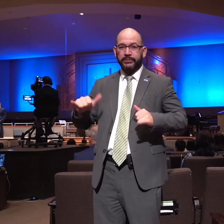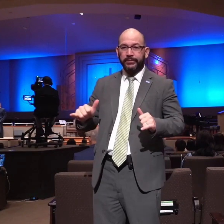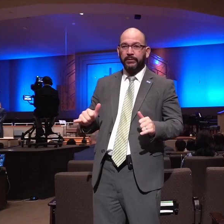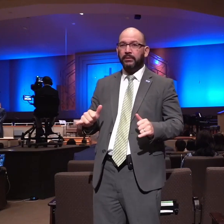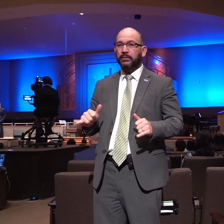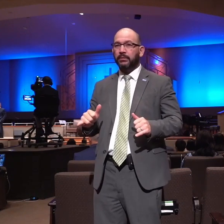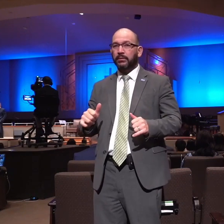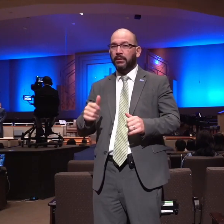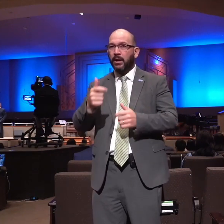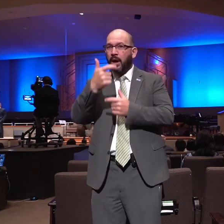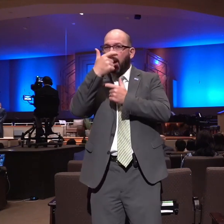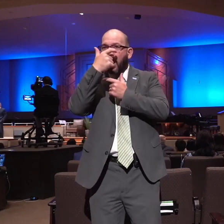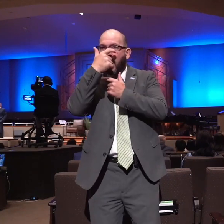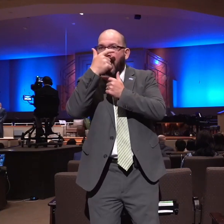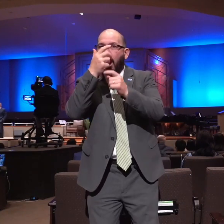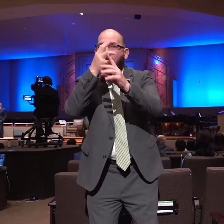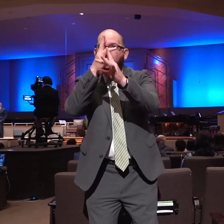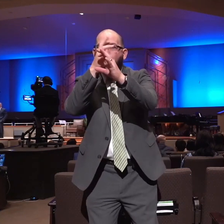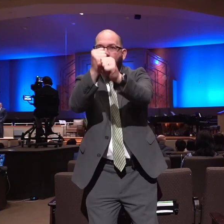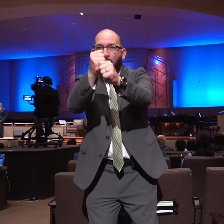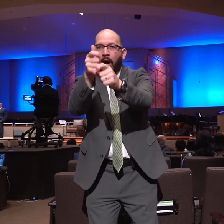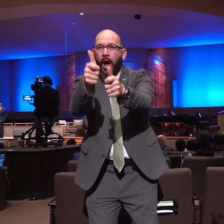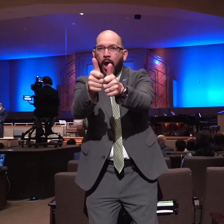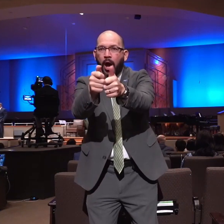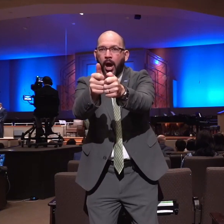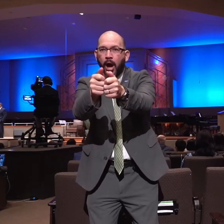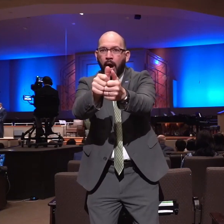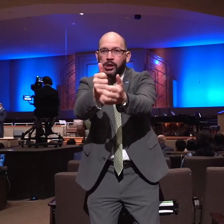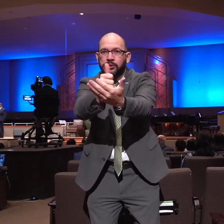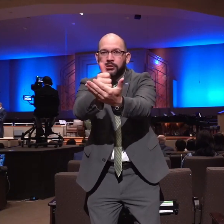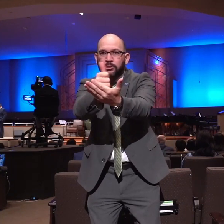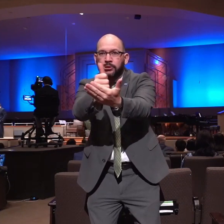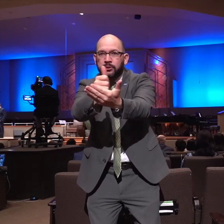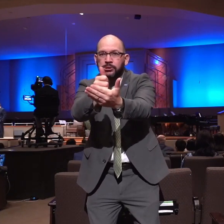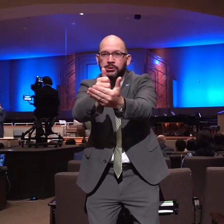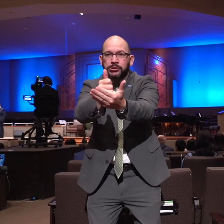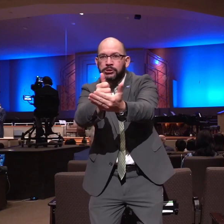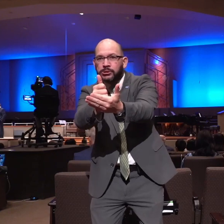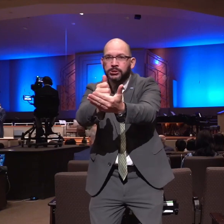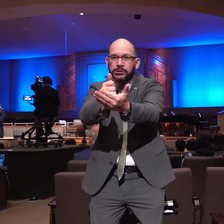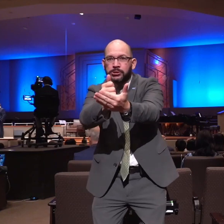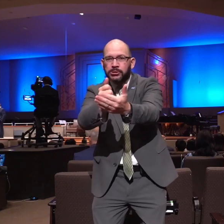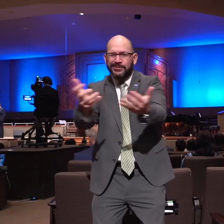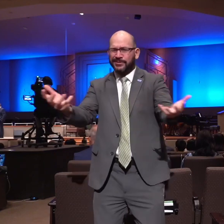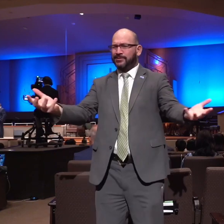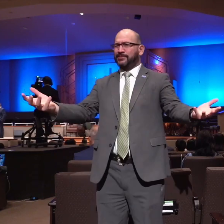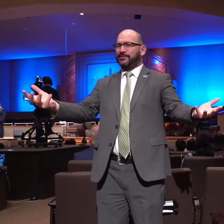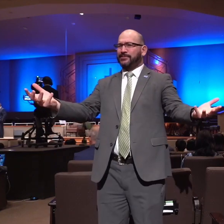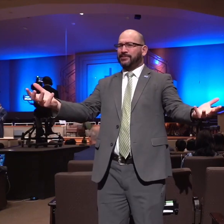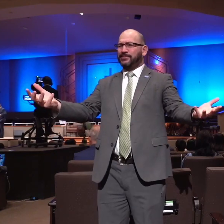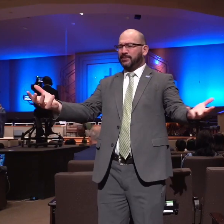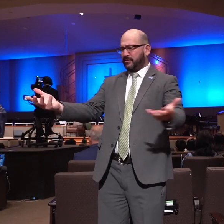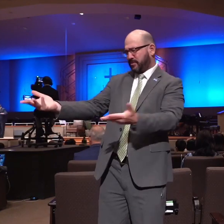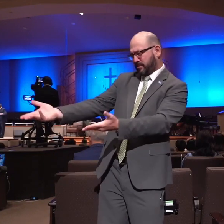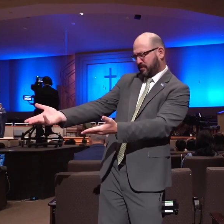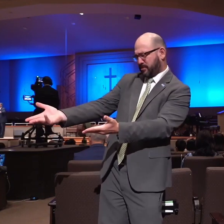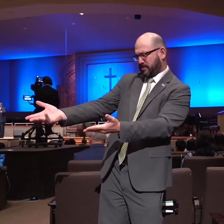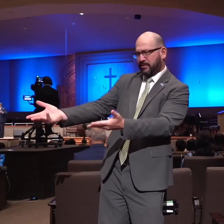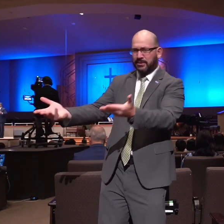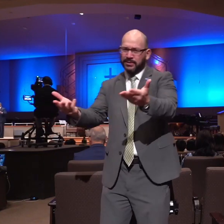we aren't even quite past that stage yet as we survey our life we